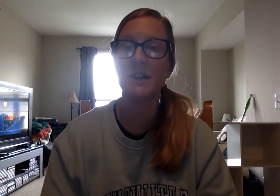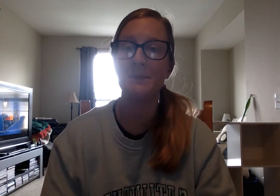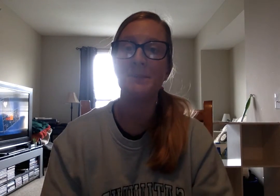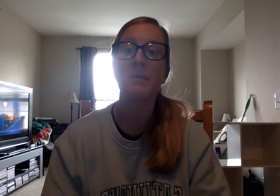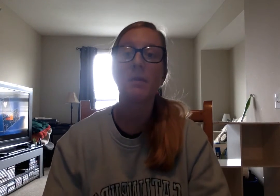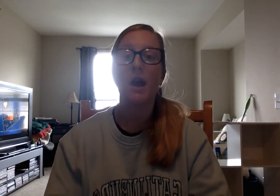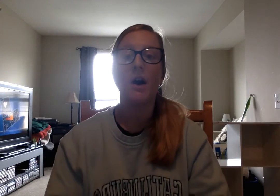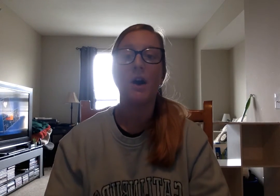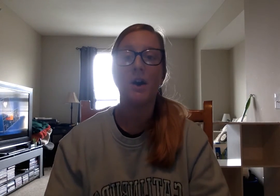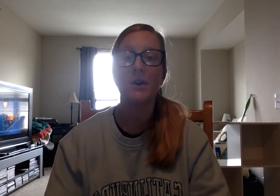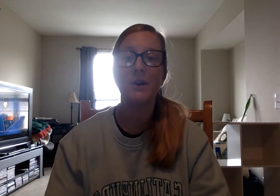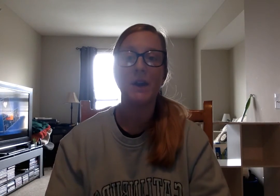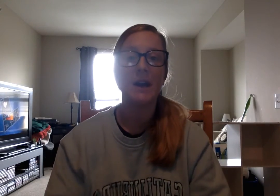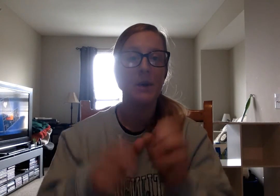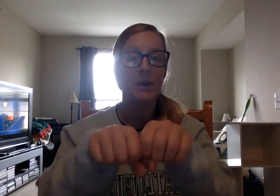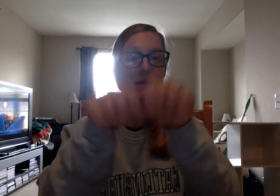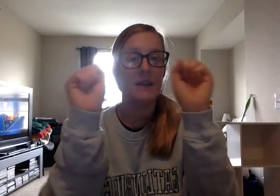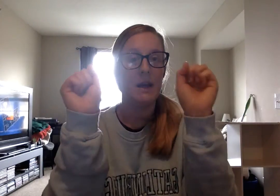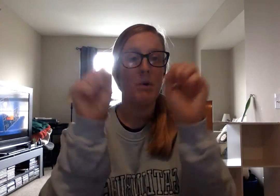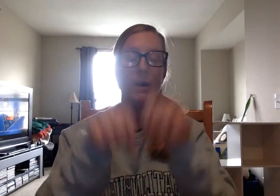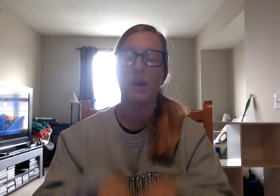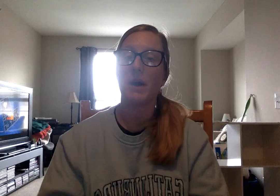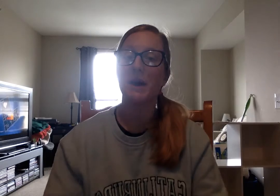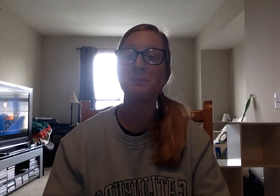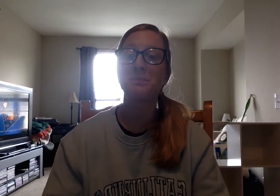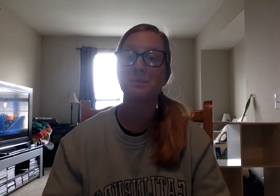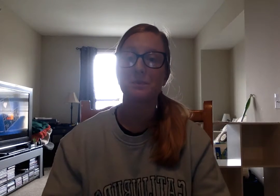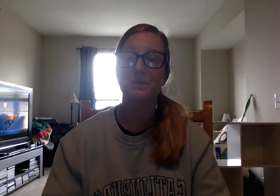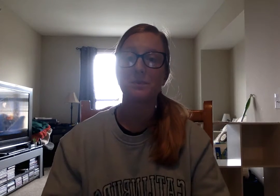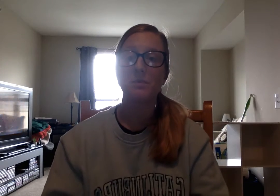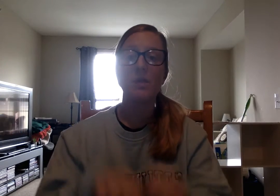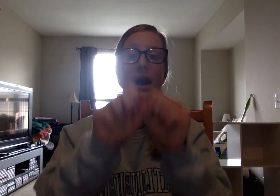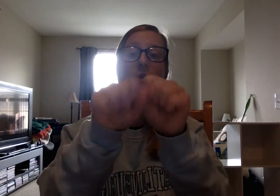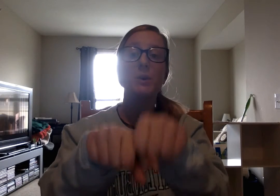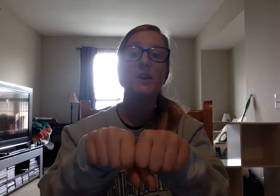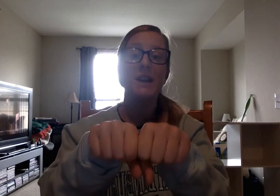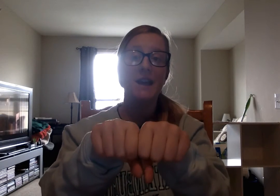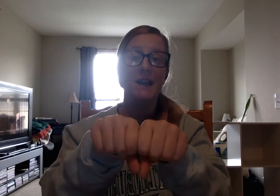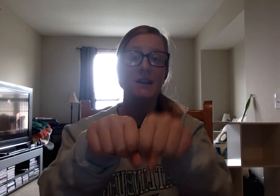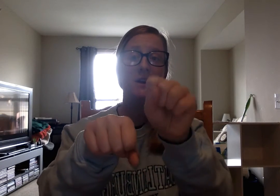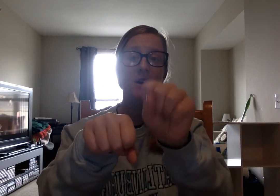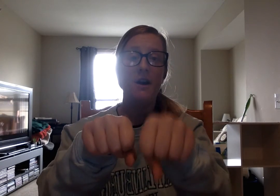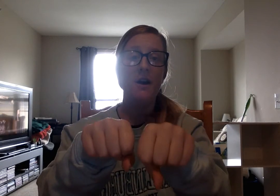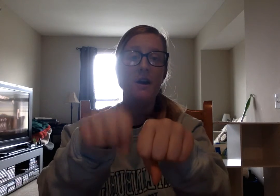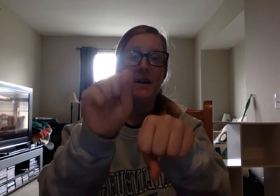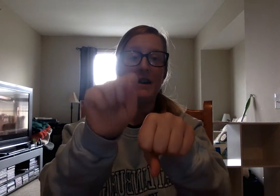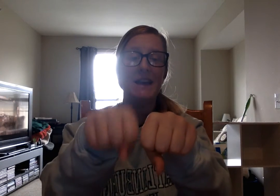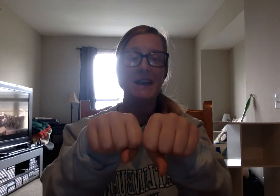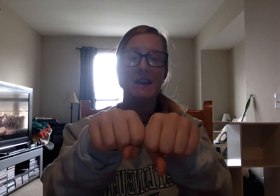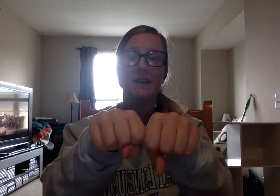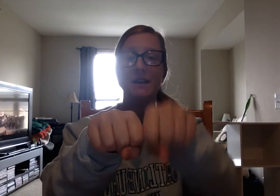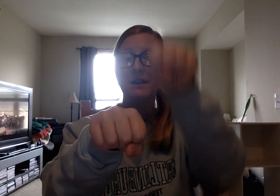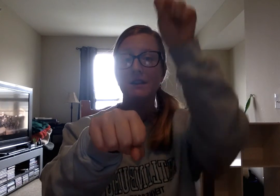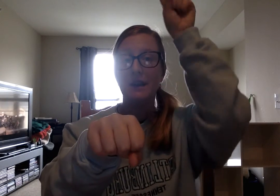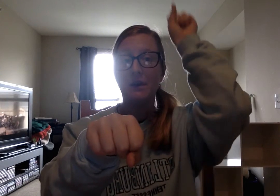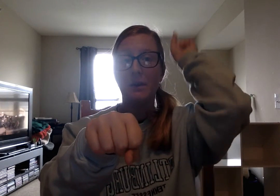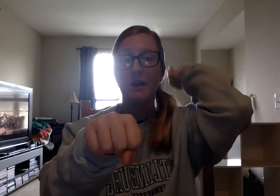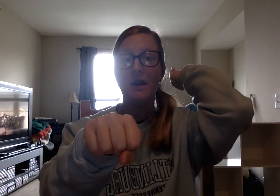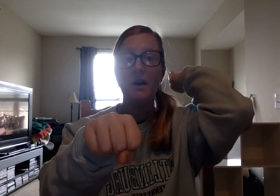not. Alrighty. Now we're going to take them away. Okay. I have the word hid. H. Id. Take away h.